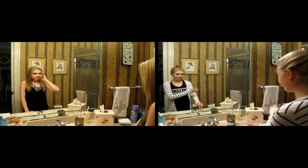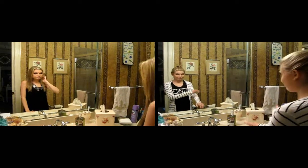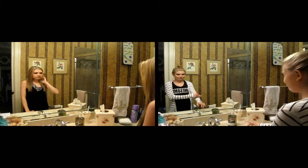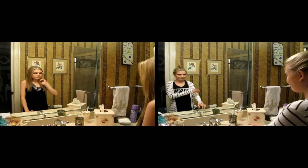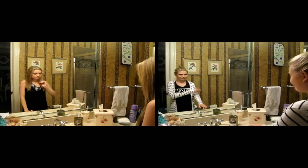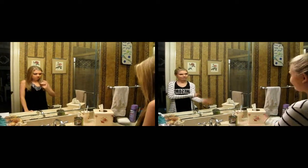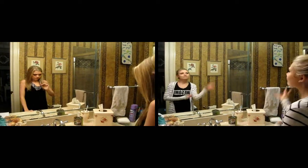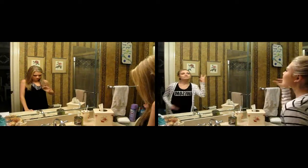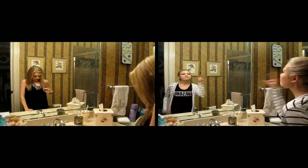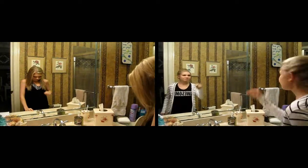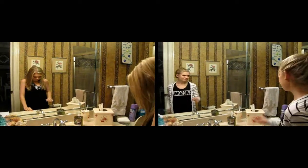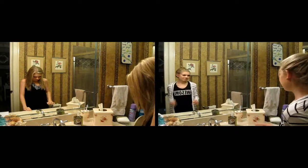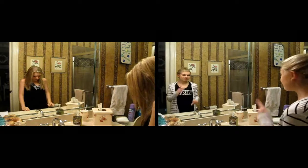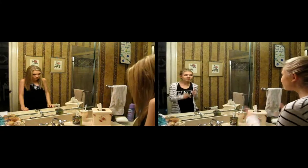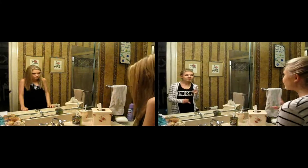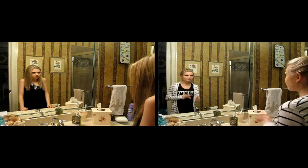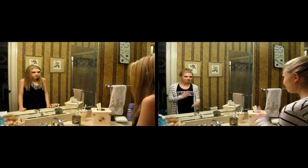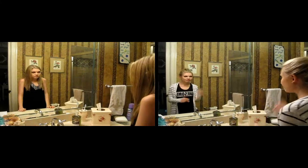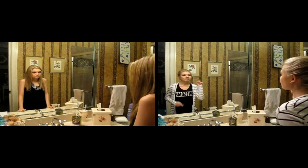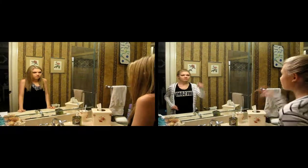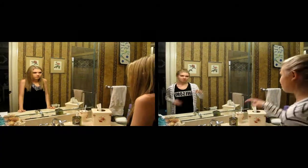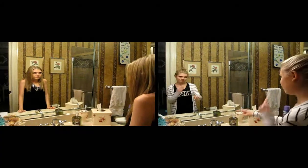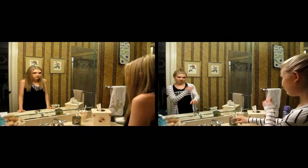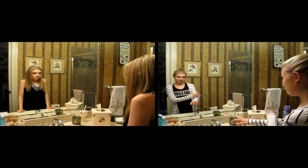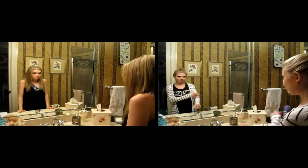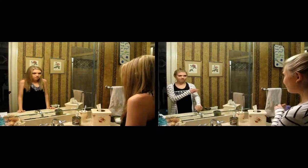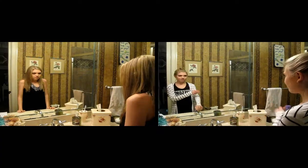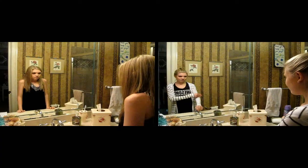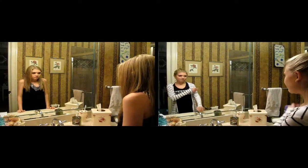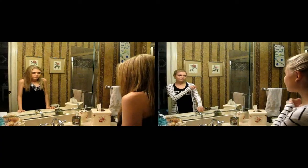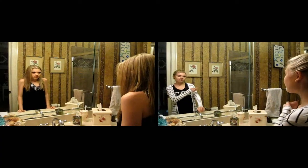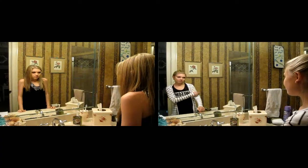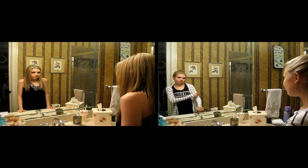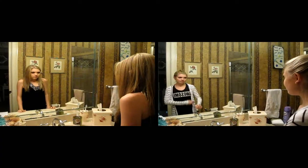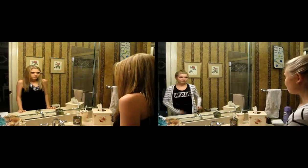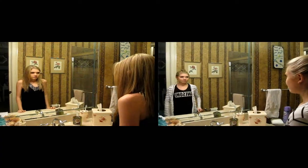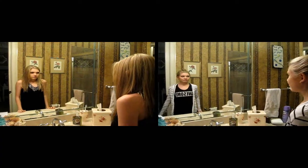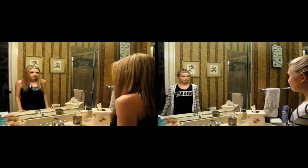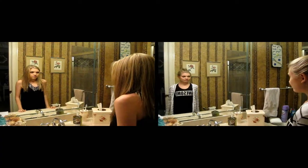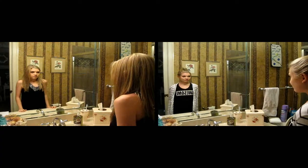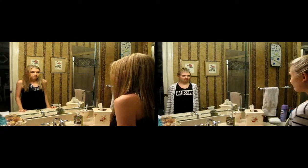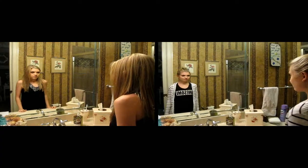can't fix what you can't see. If you know that needs a century.